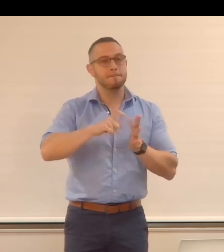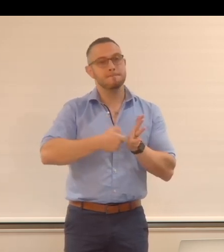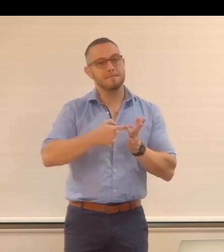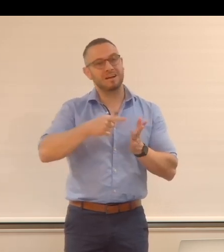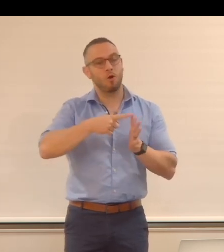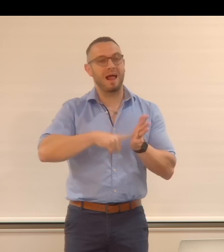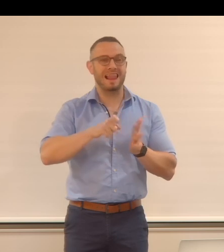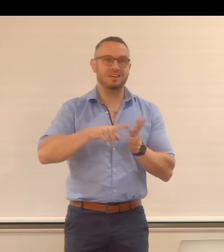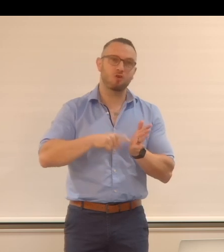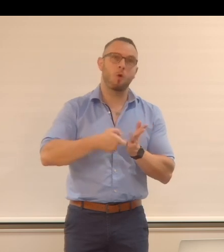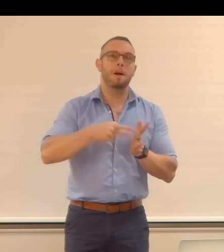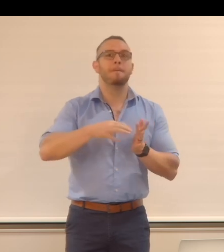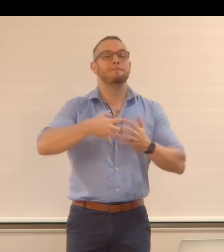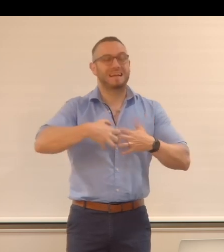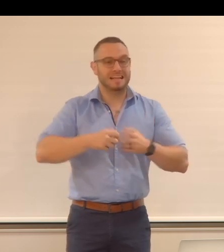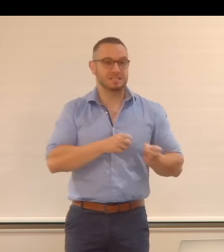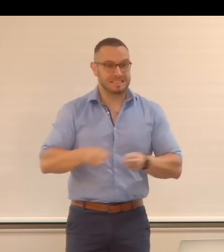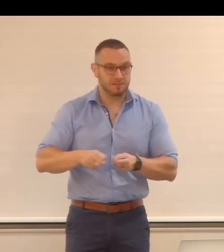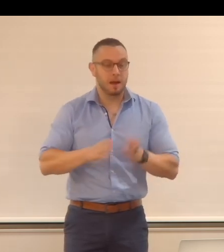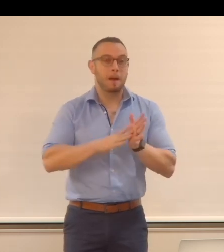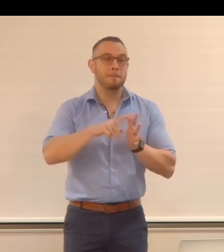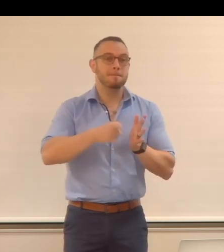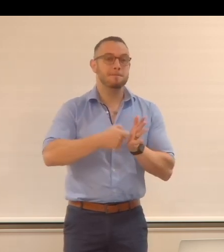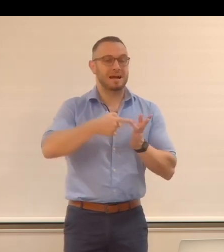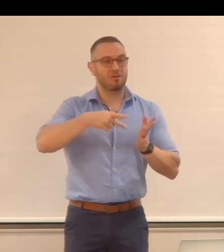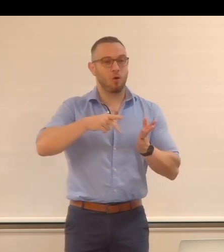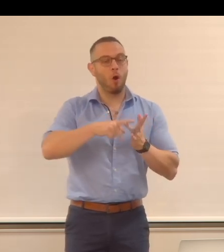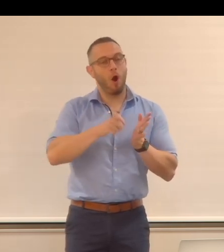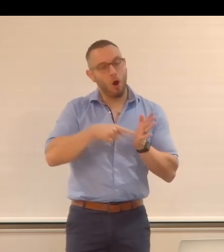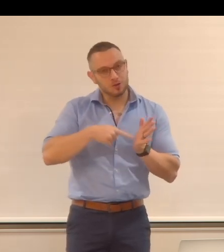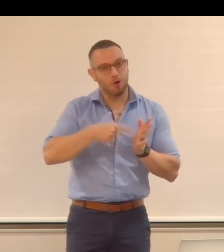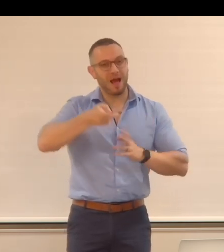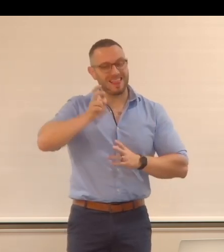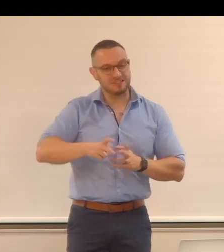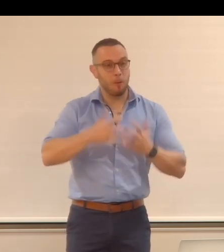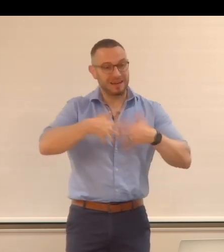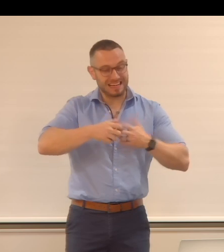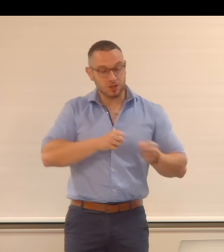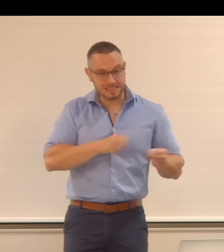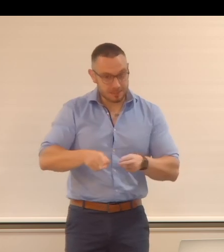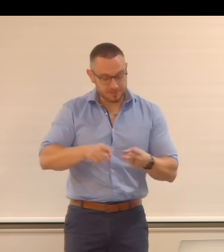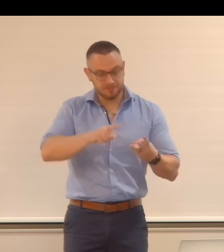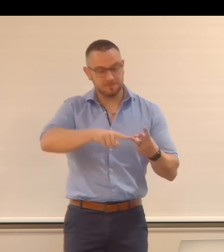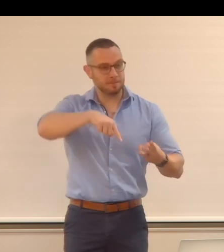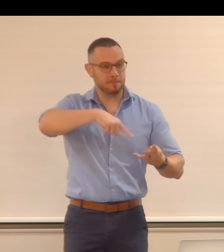Microelectromechanical systems. Micro optoelectromechanical systems.